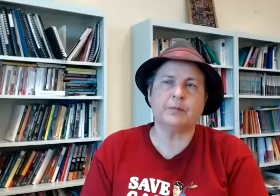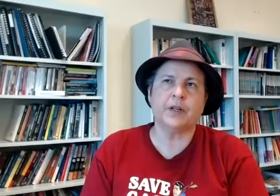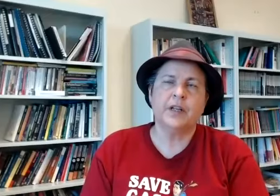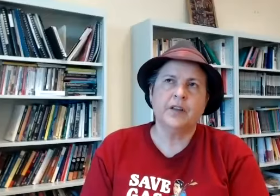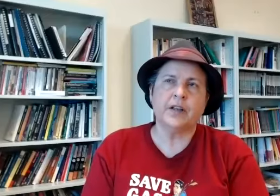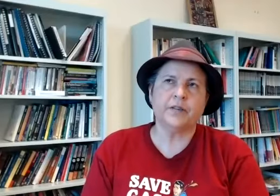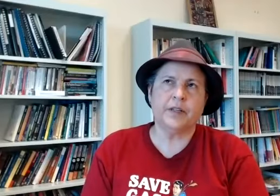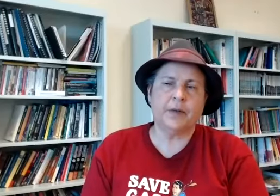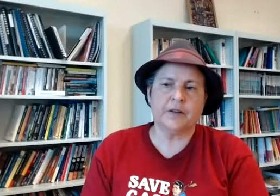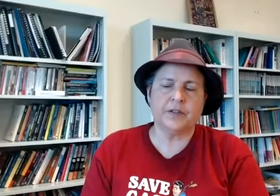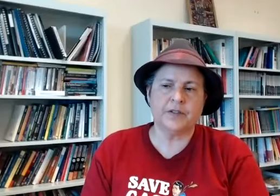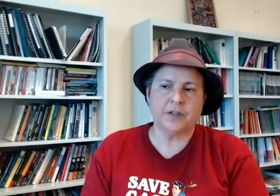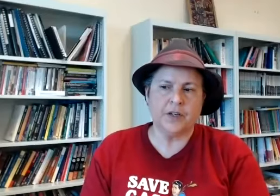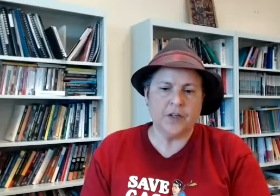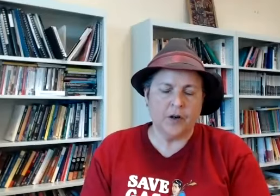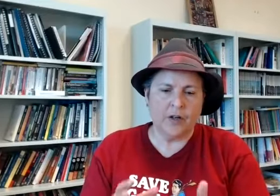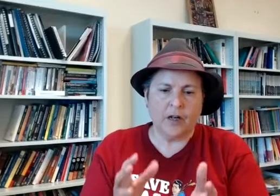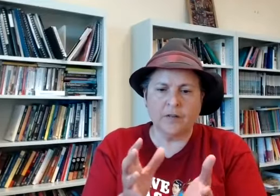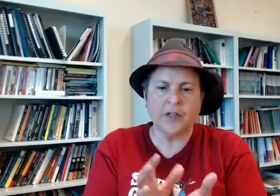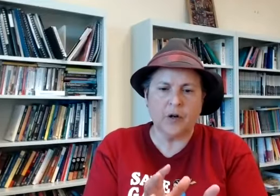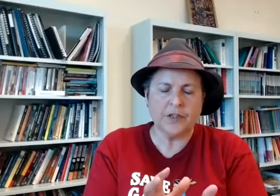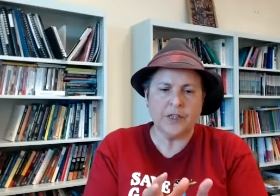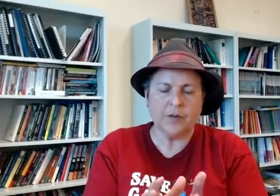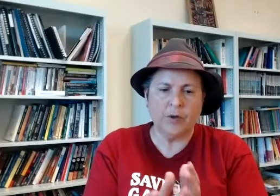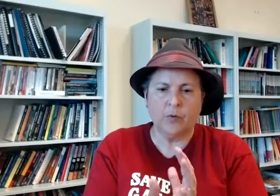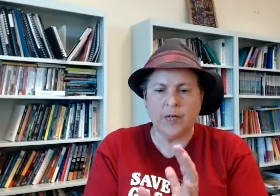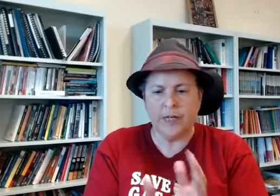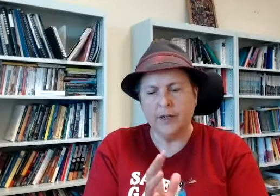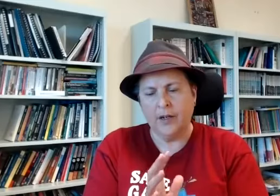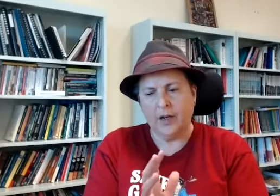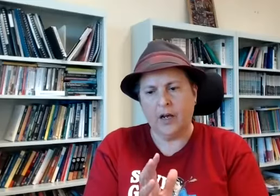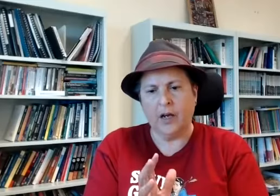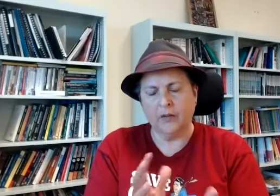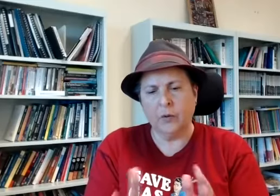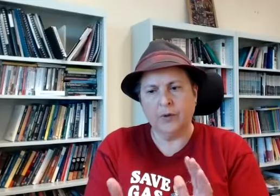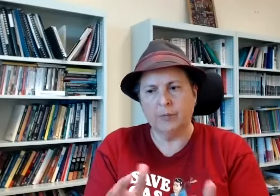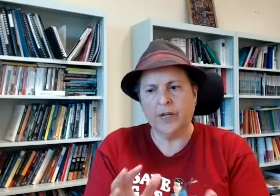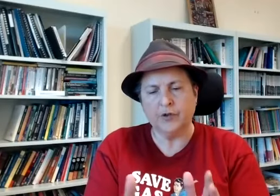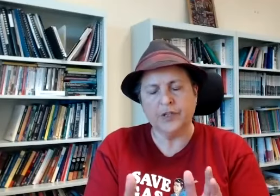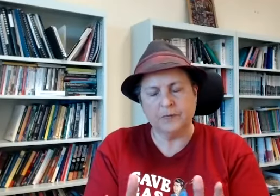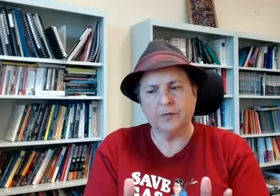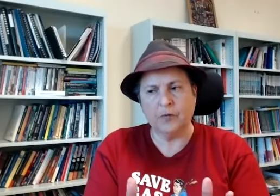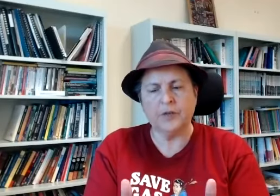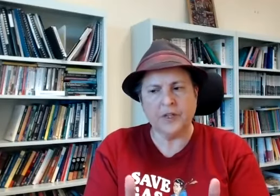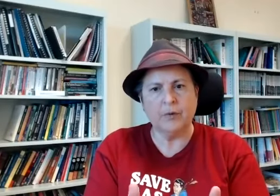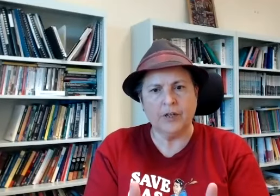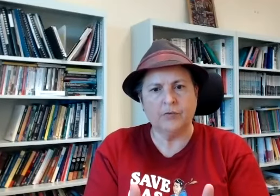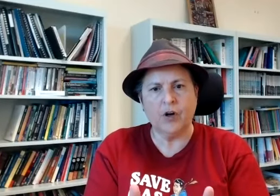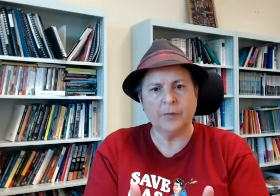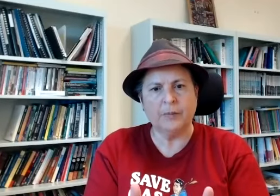but the other thing about this and i love the idea that we already are living within a matrix of performance anyway and you're right i mean